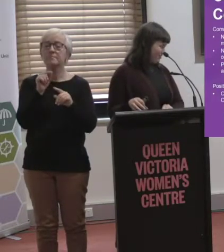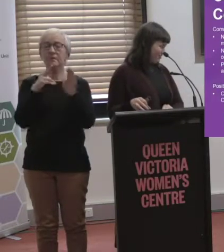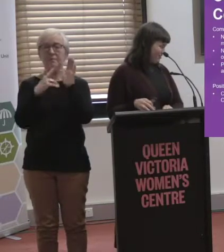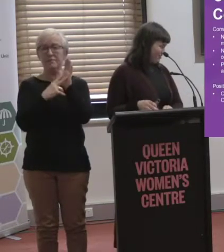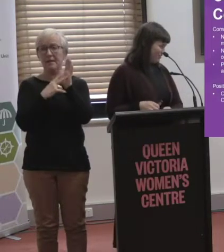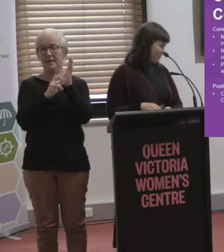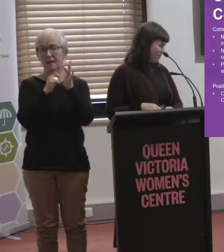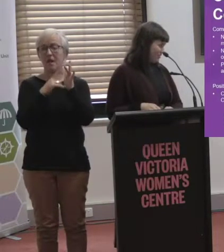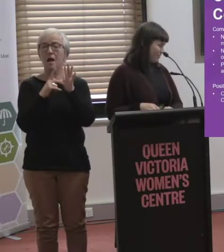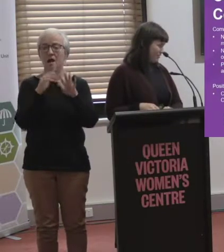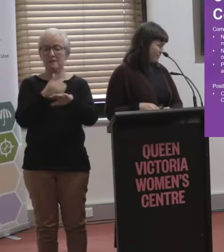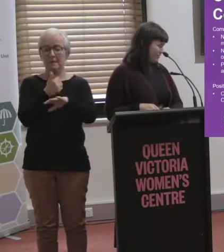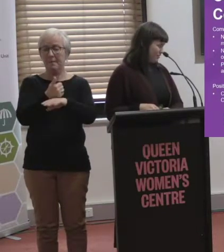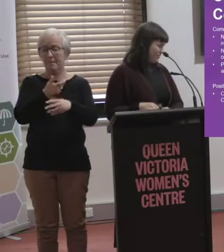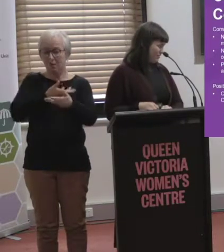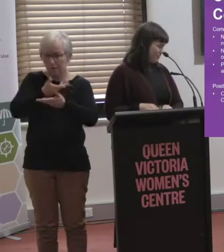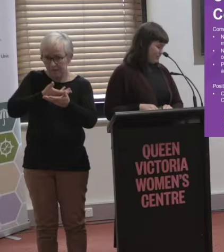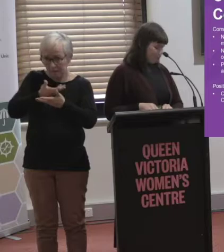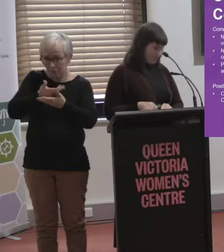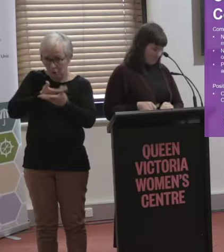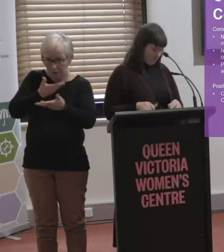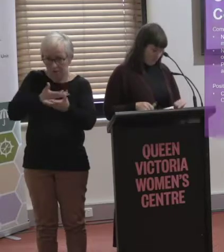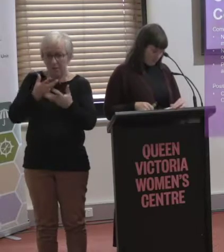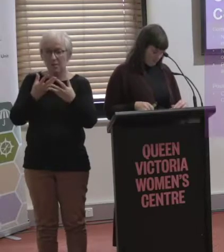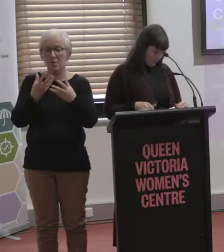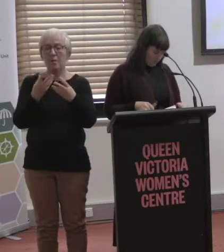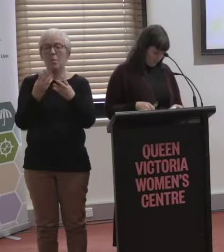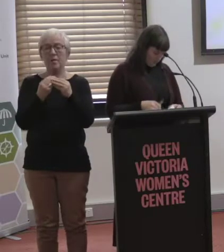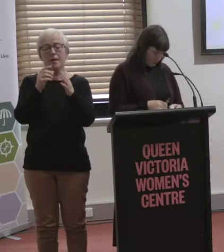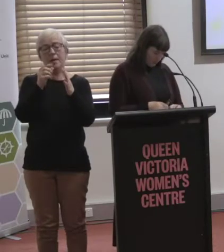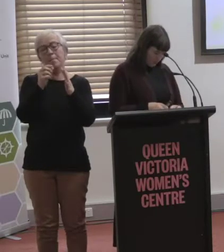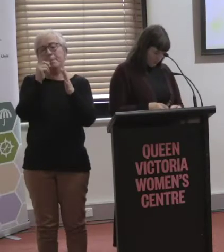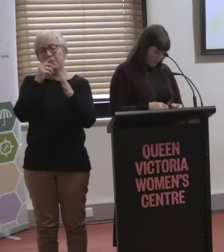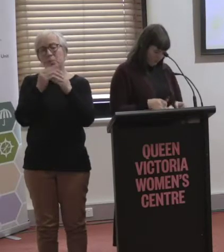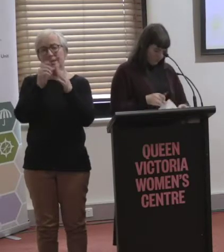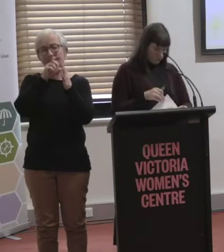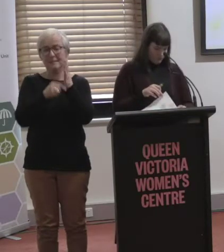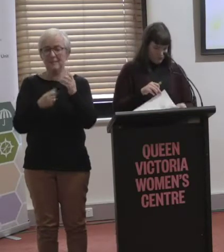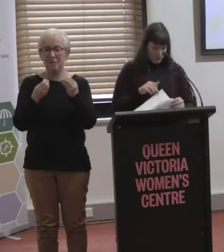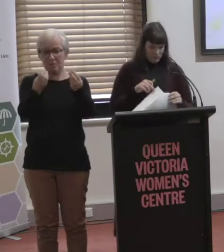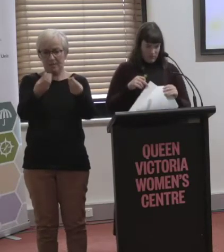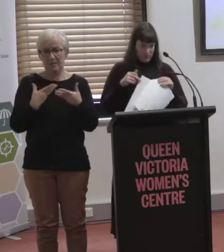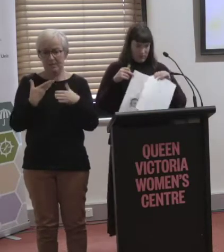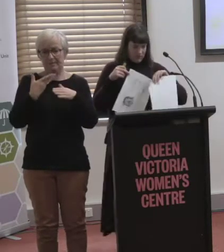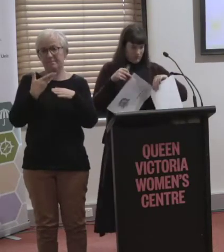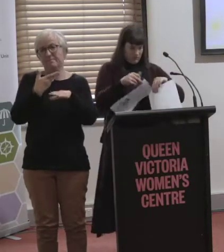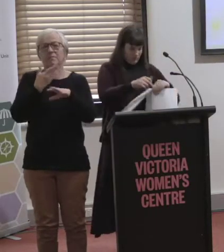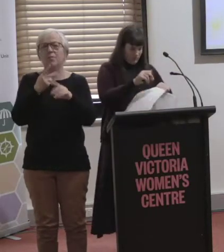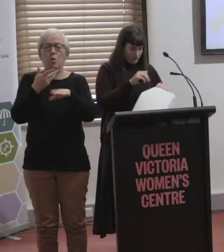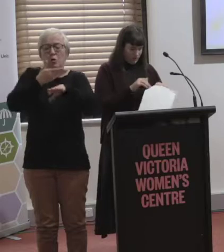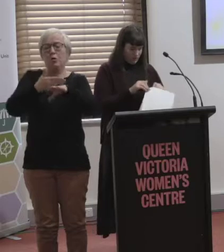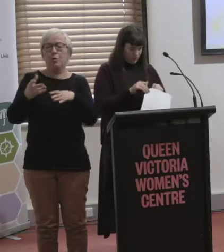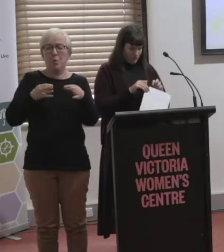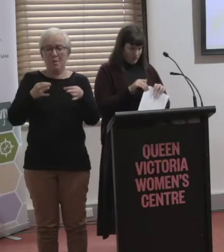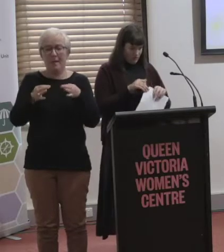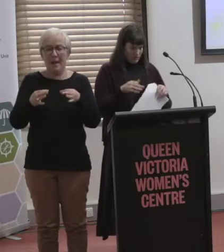set up a consultation for people with disabilities to give feedback about some new plans. But when we arrived, there were